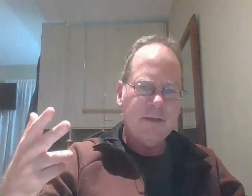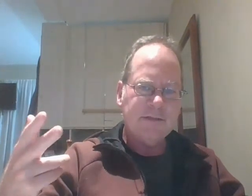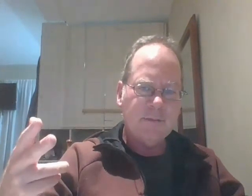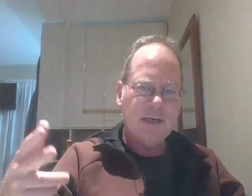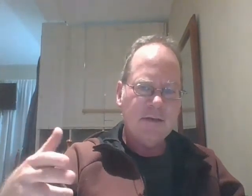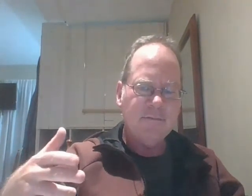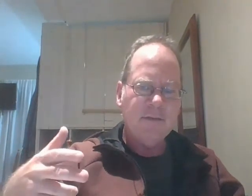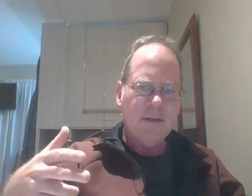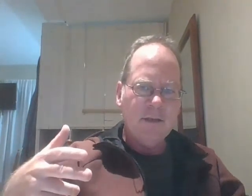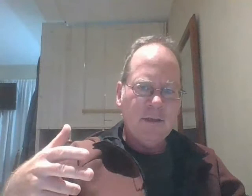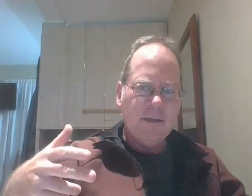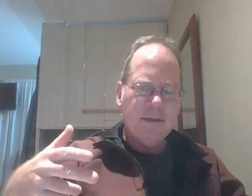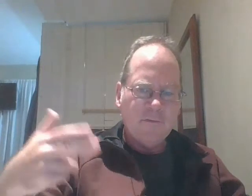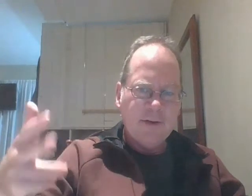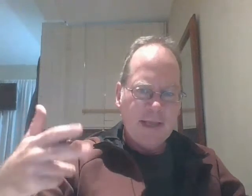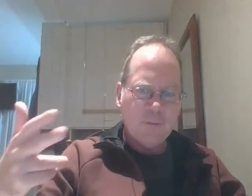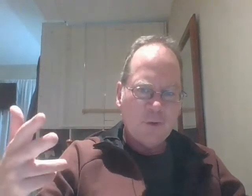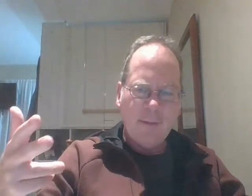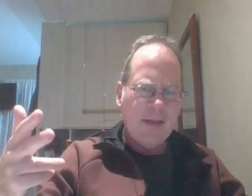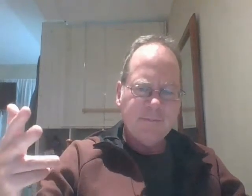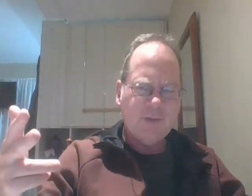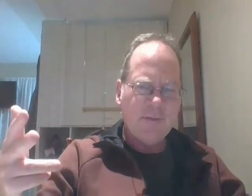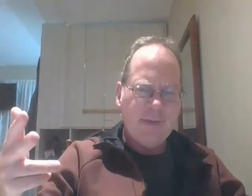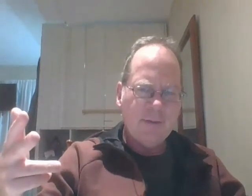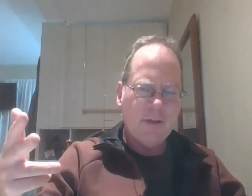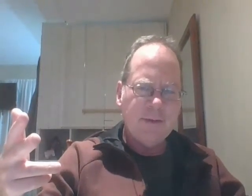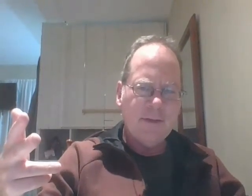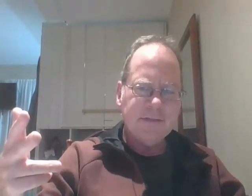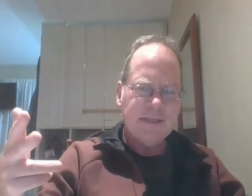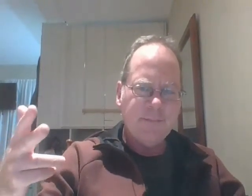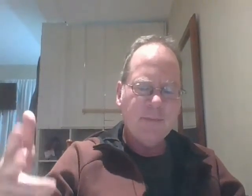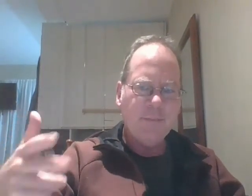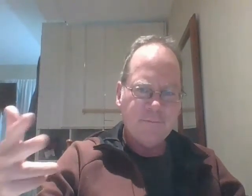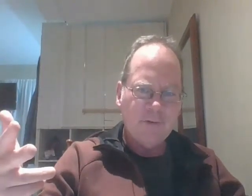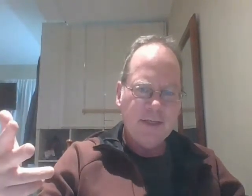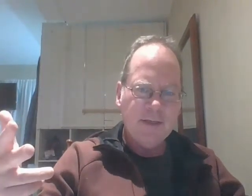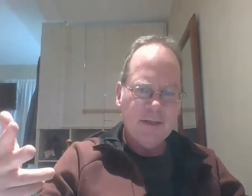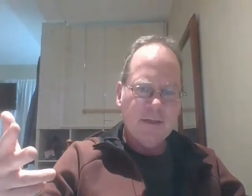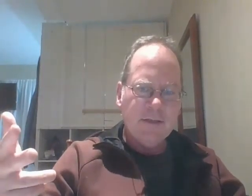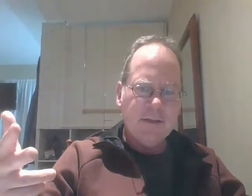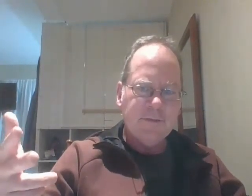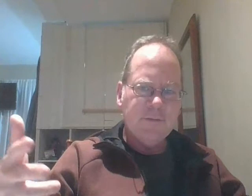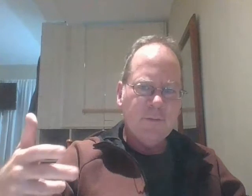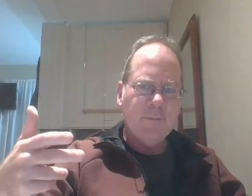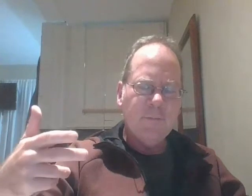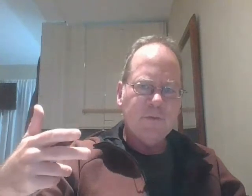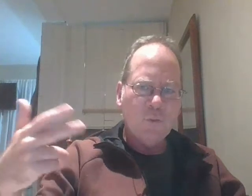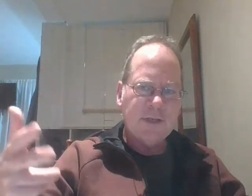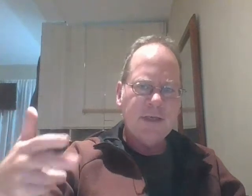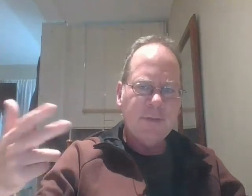some kind of government aid program i'm not trying to bad mouth people i'm just saying people prefer it to to working and be an